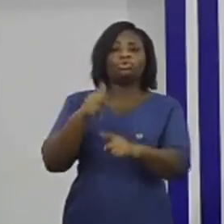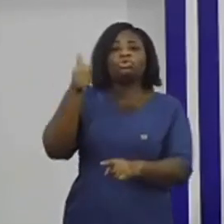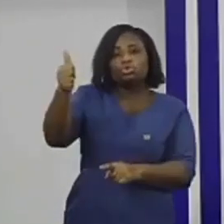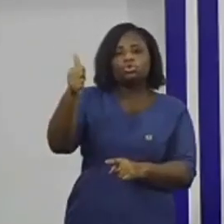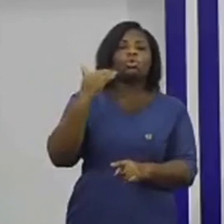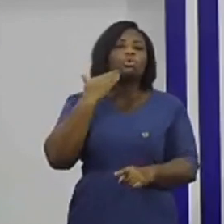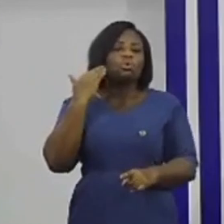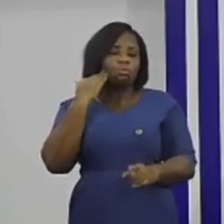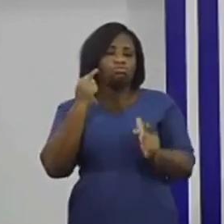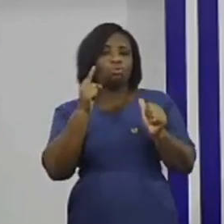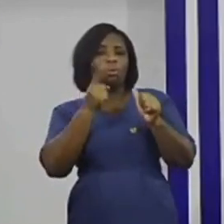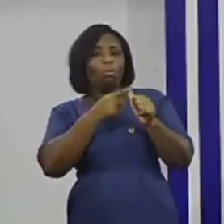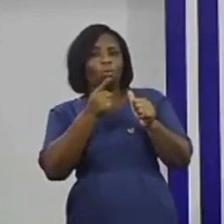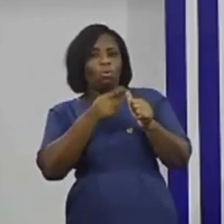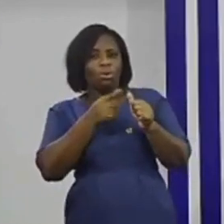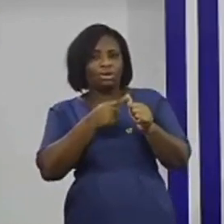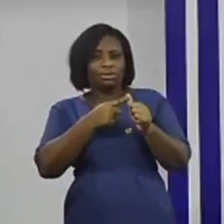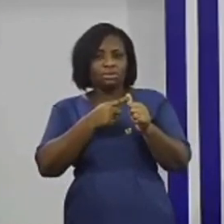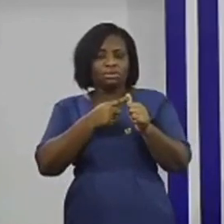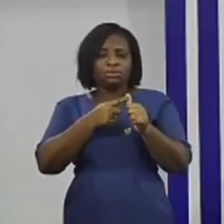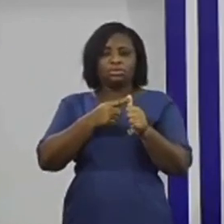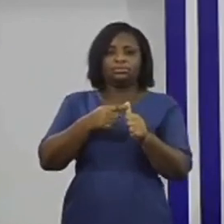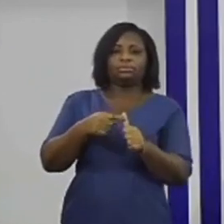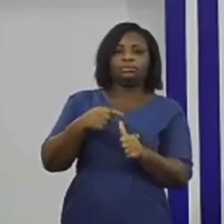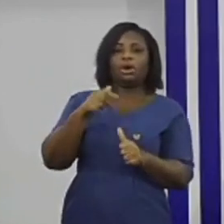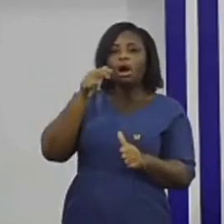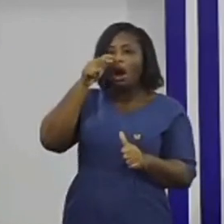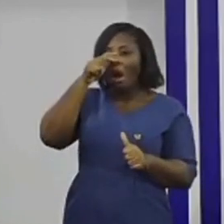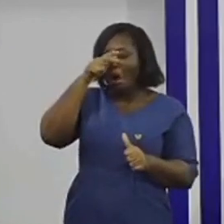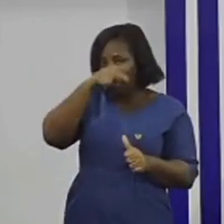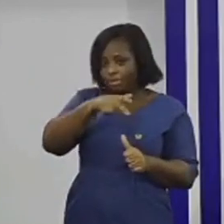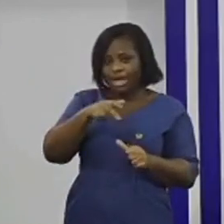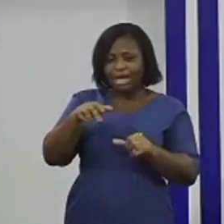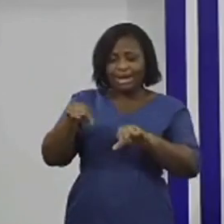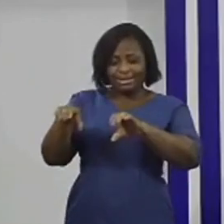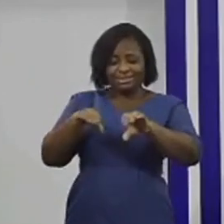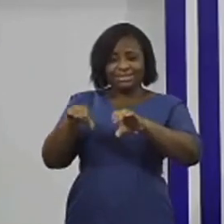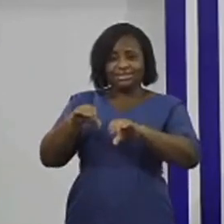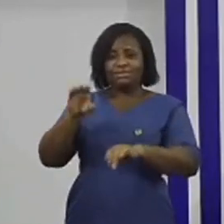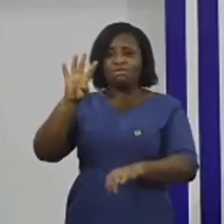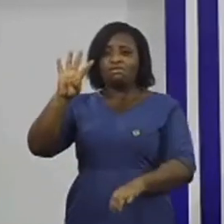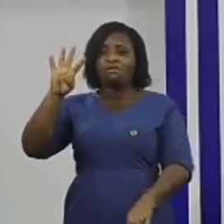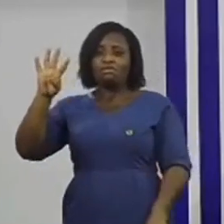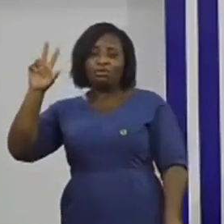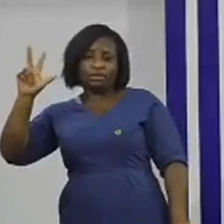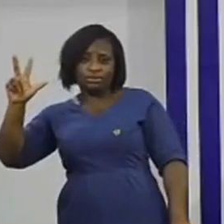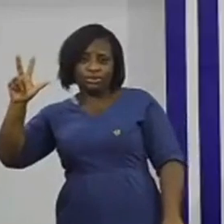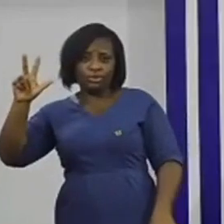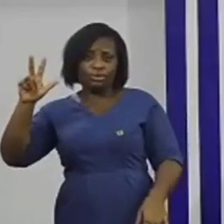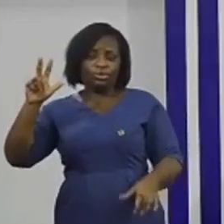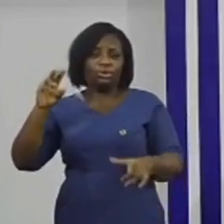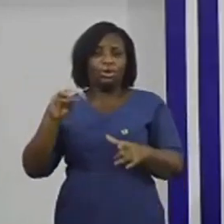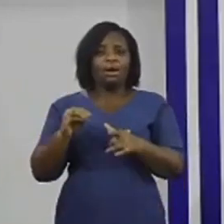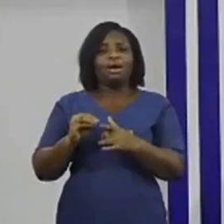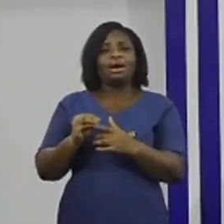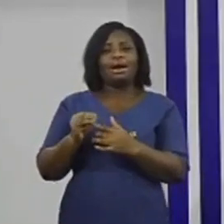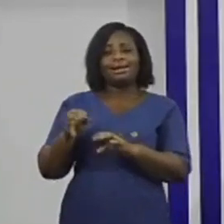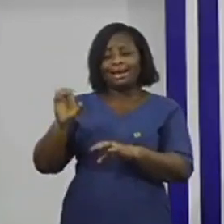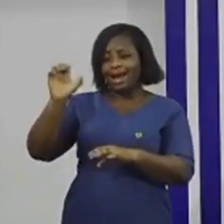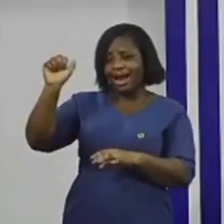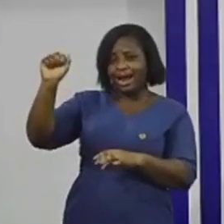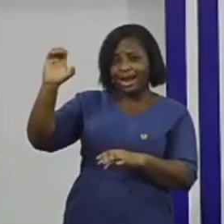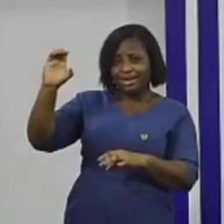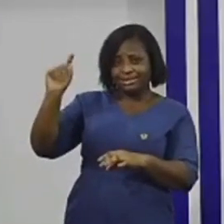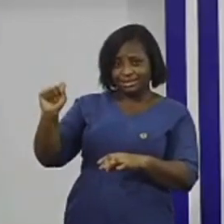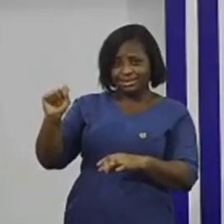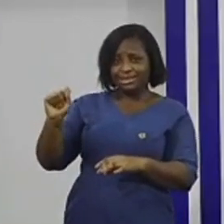A. Trought under Section 443 of the Conviancing Act 1973,